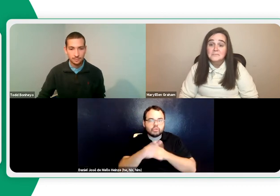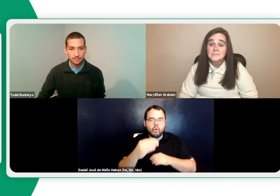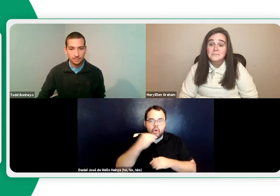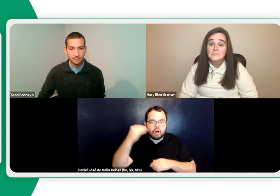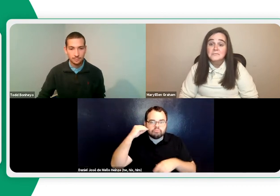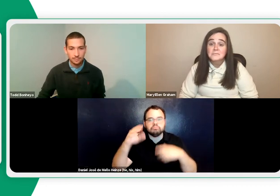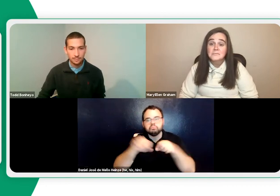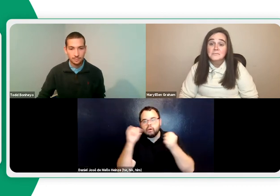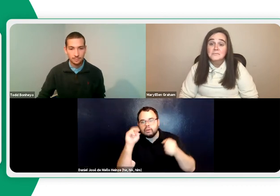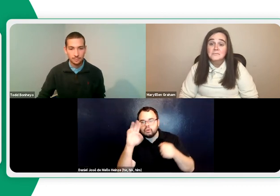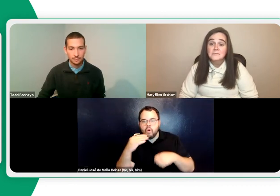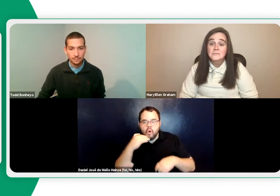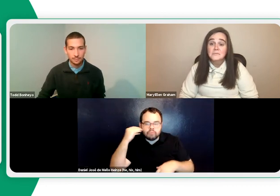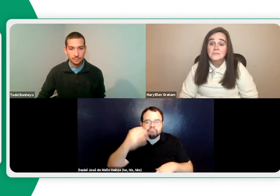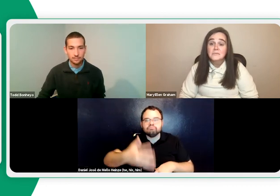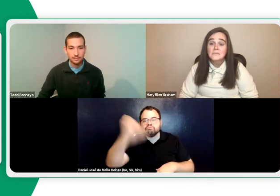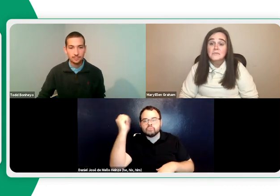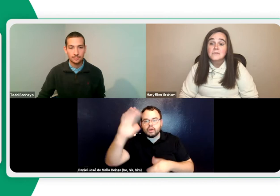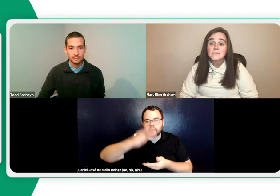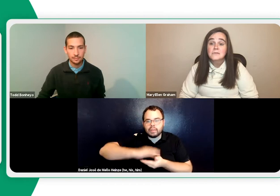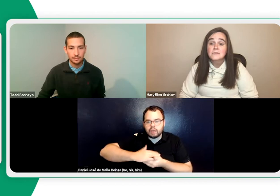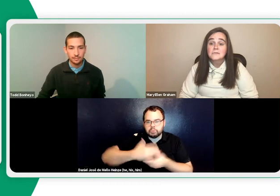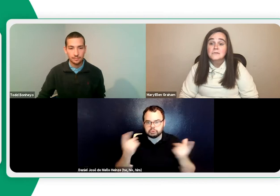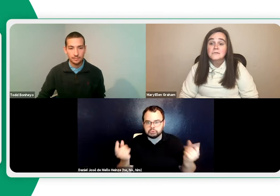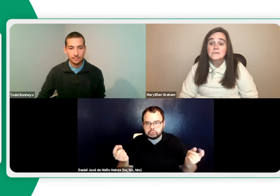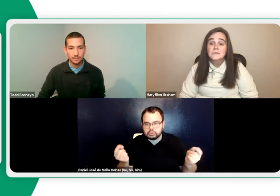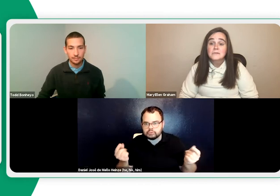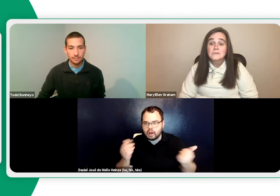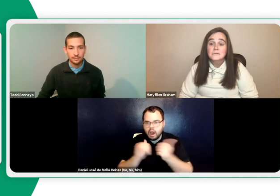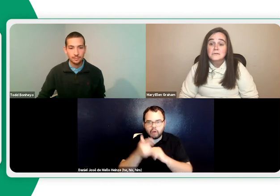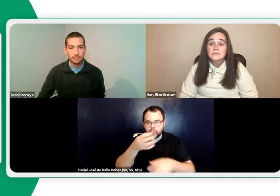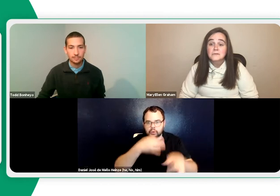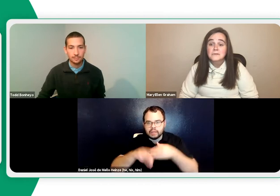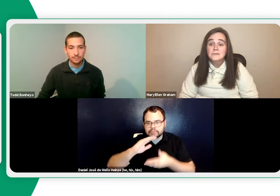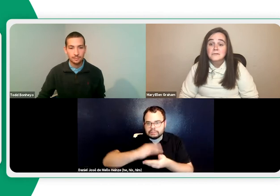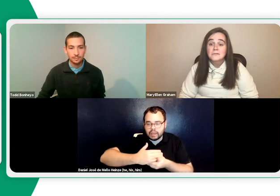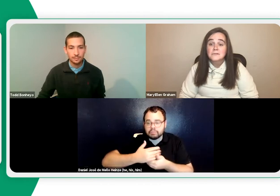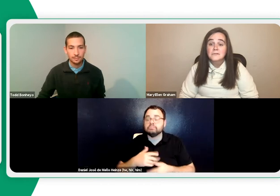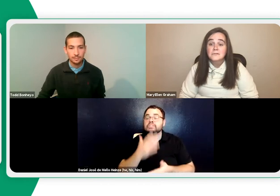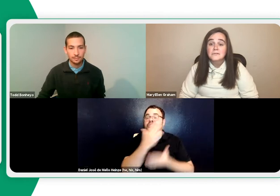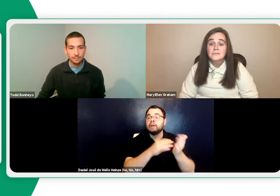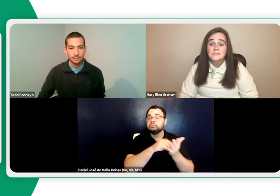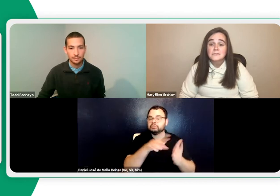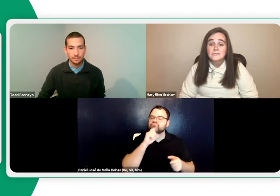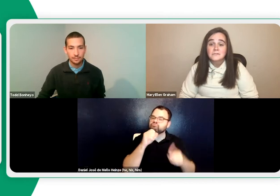that's come up. Someone just broke into your home and stole your laptop. What do you do? How do you replace your laptop?